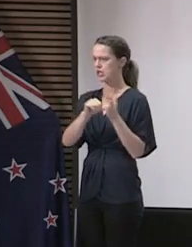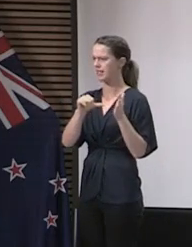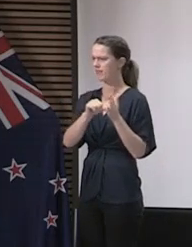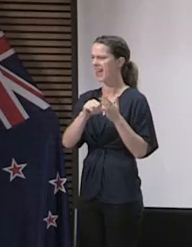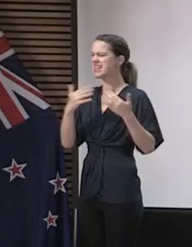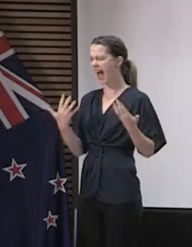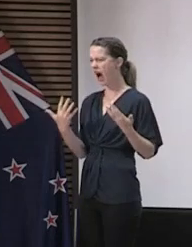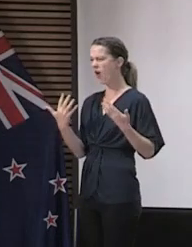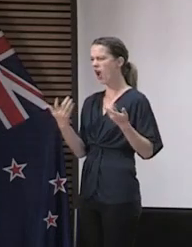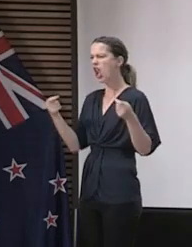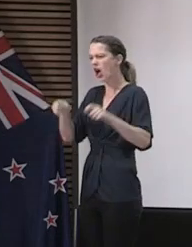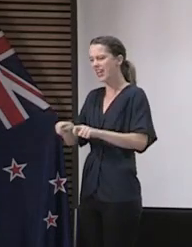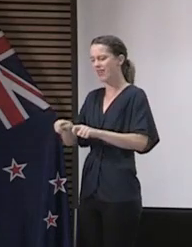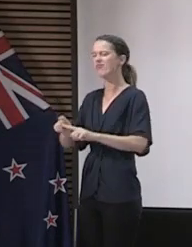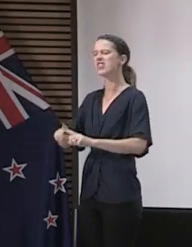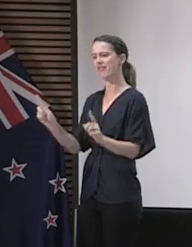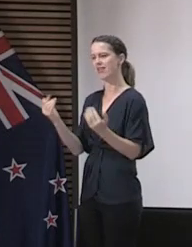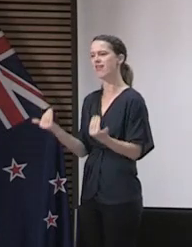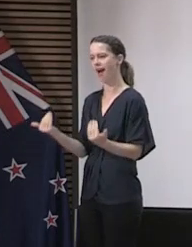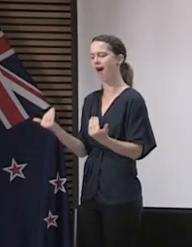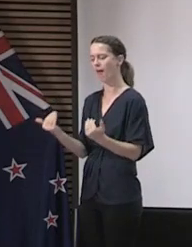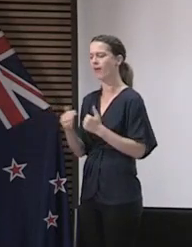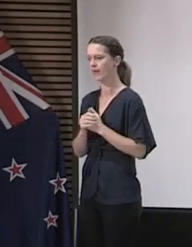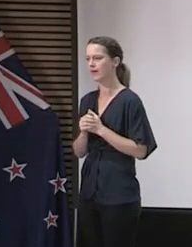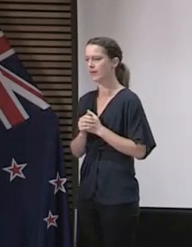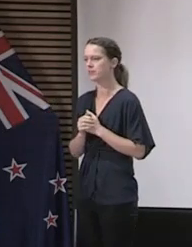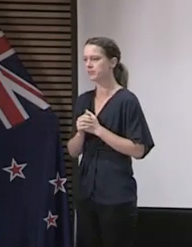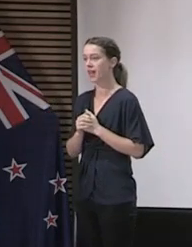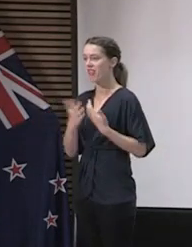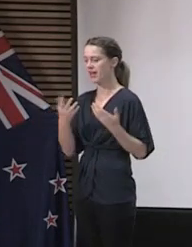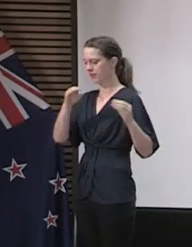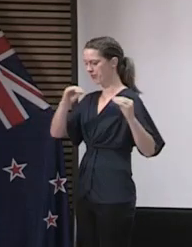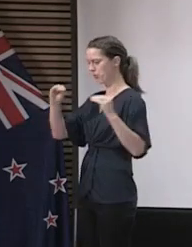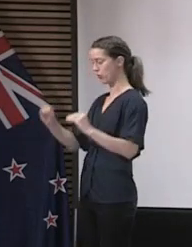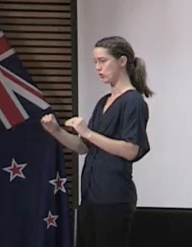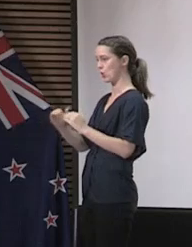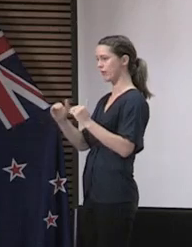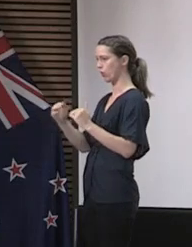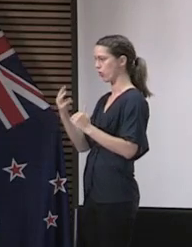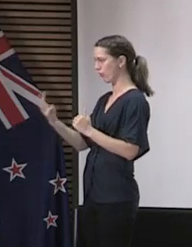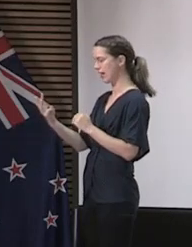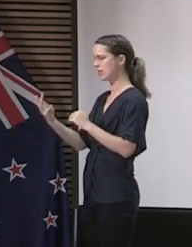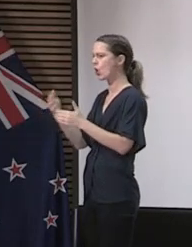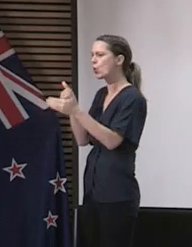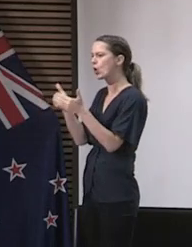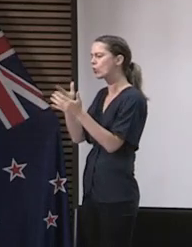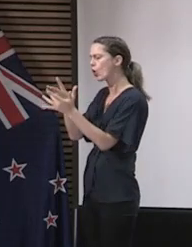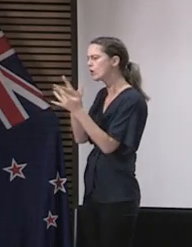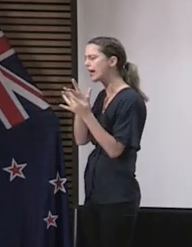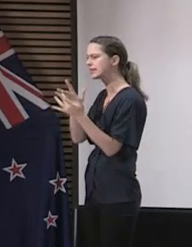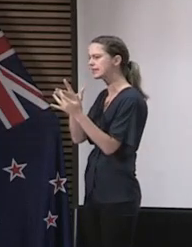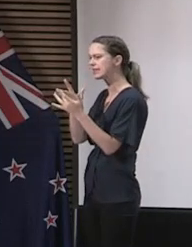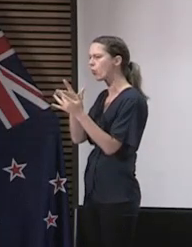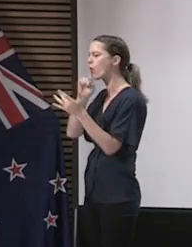very different in Alert Level 4. And as we move into Alert Level 3 and the number of potential close contacts for people